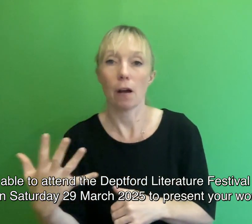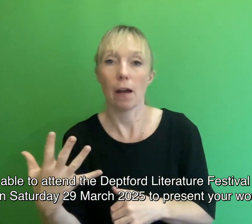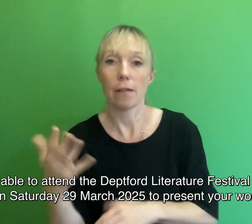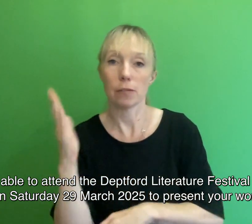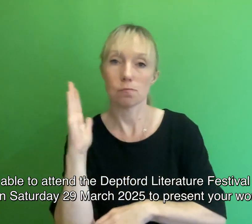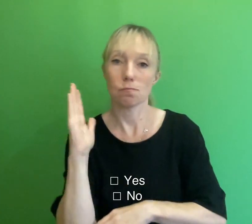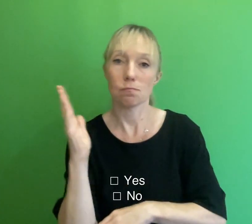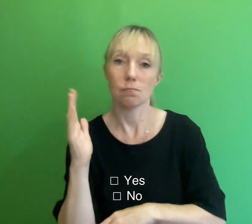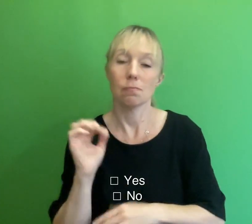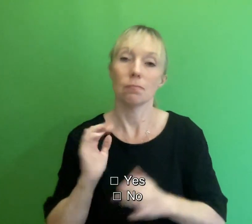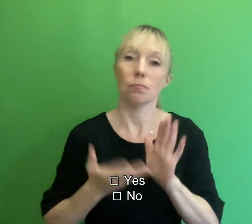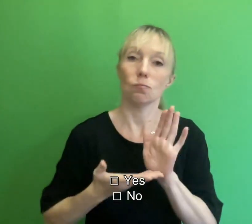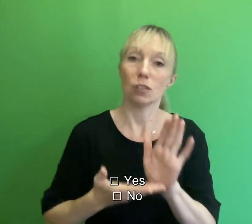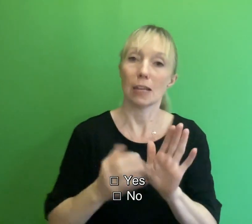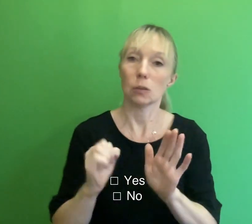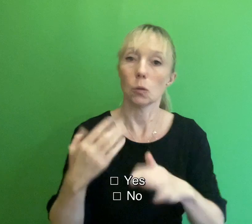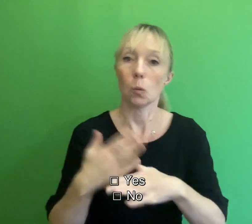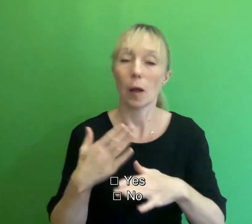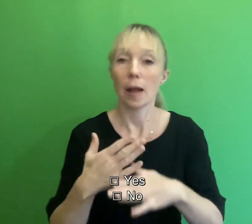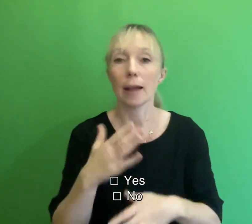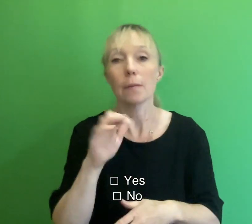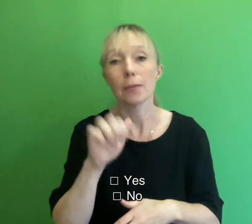work. Yes or no.